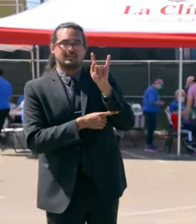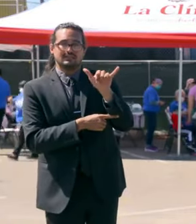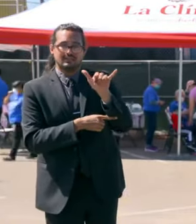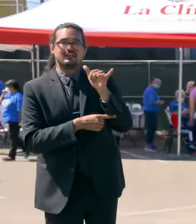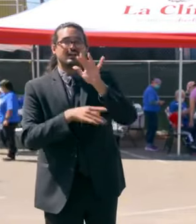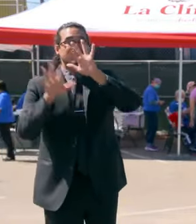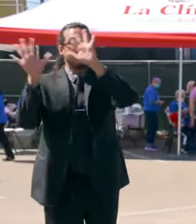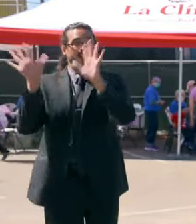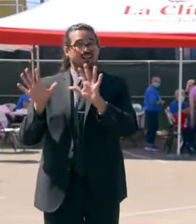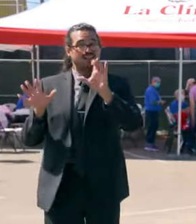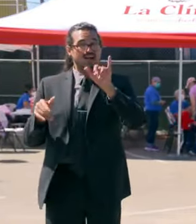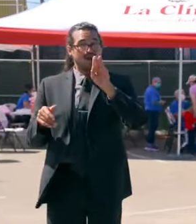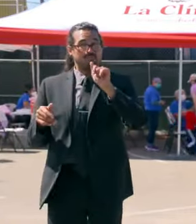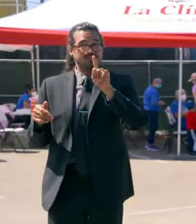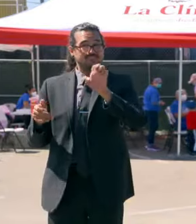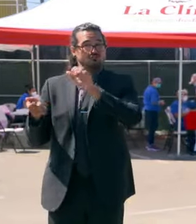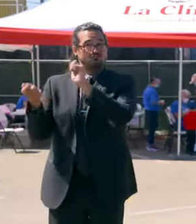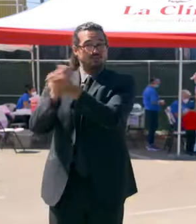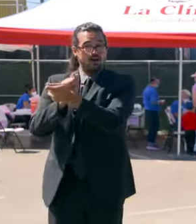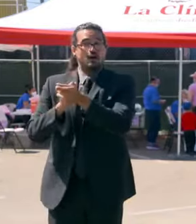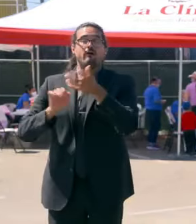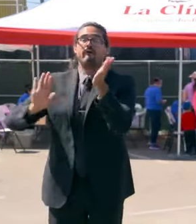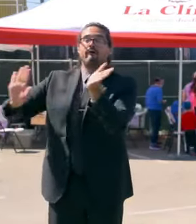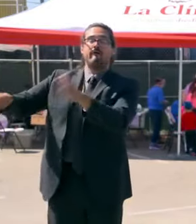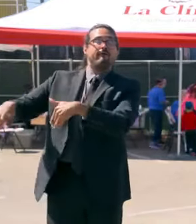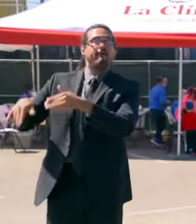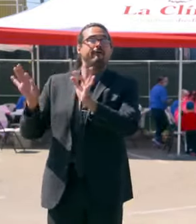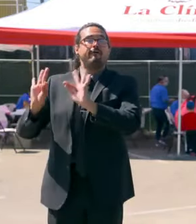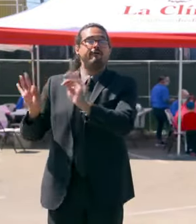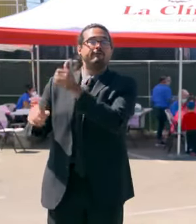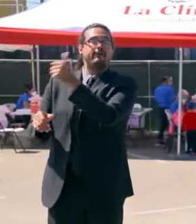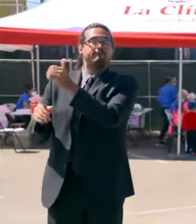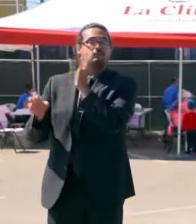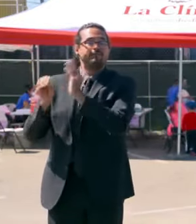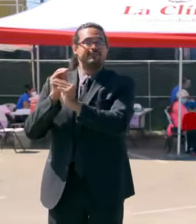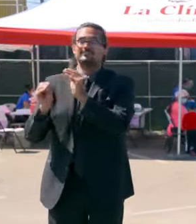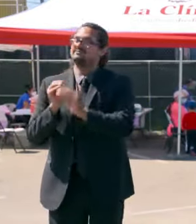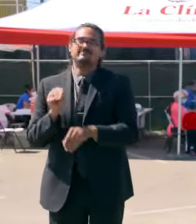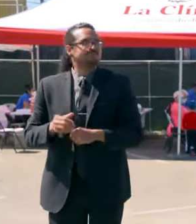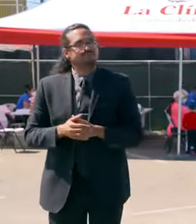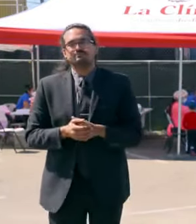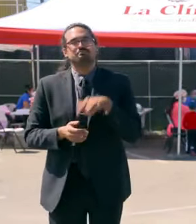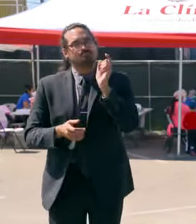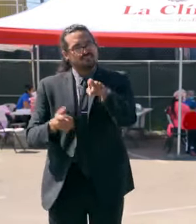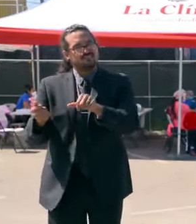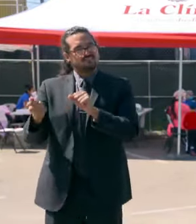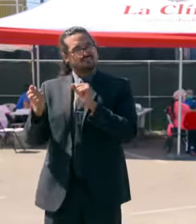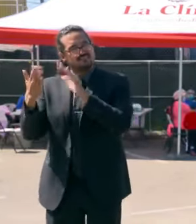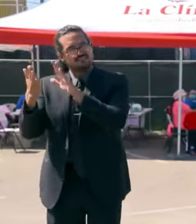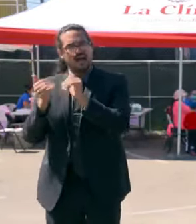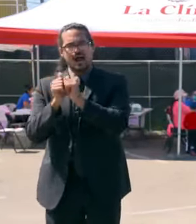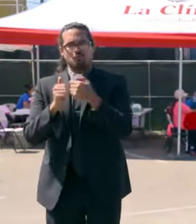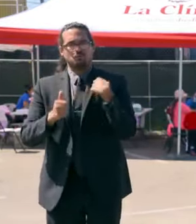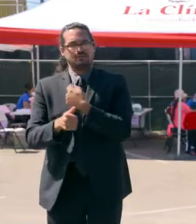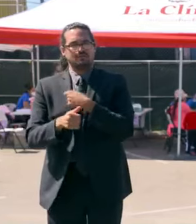in this country in terms of our commitment to radically change the ways that we produce and consume energy in our state.